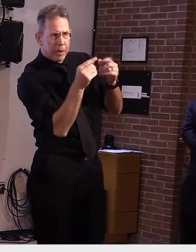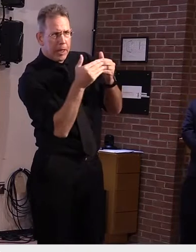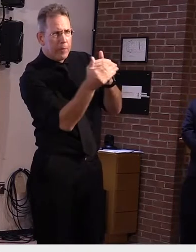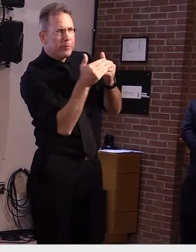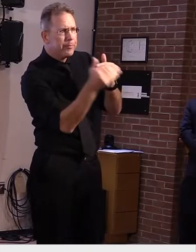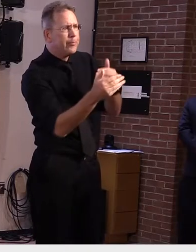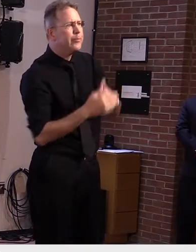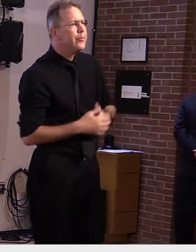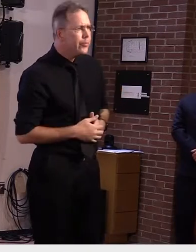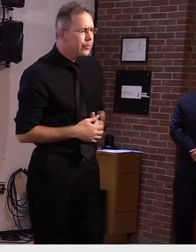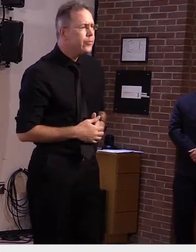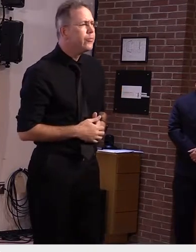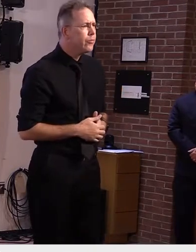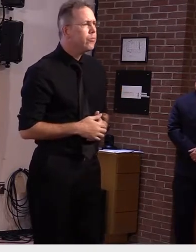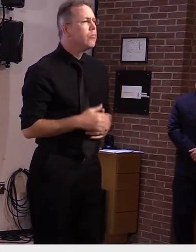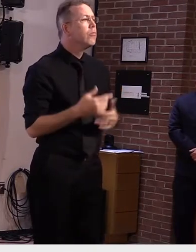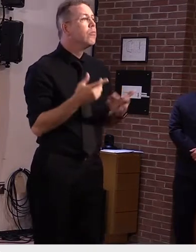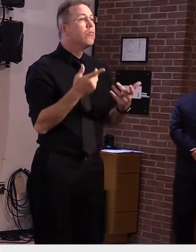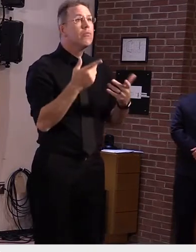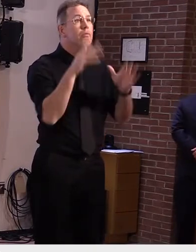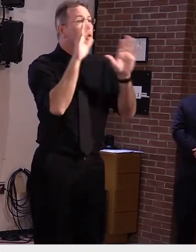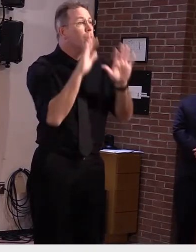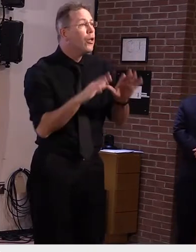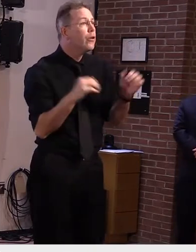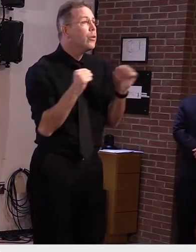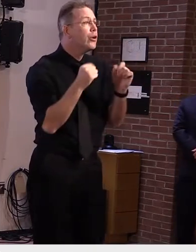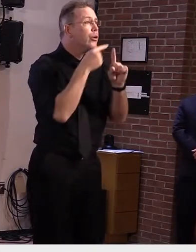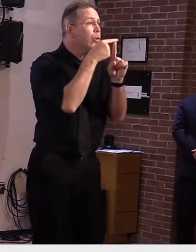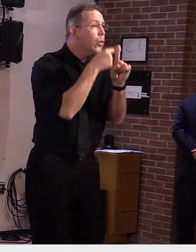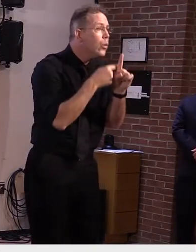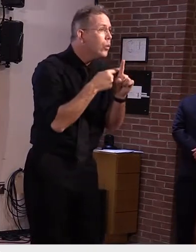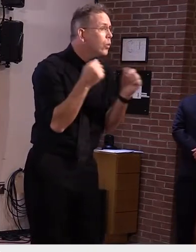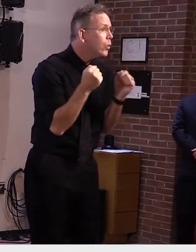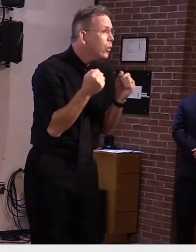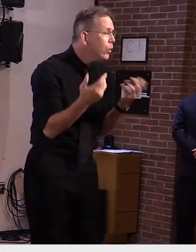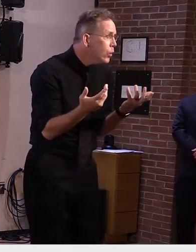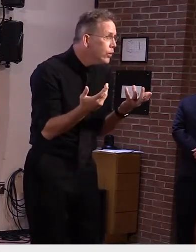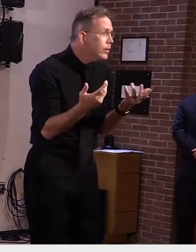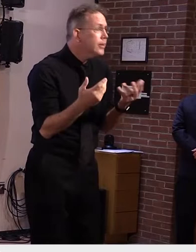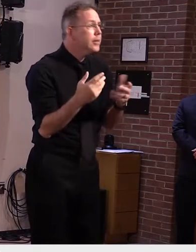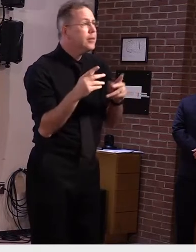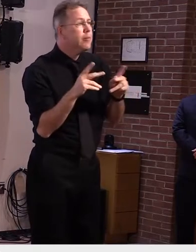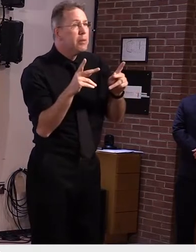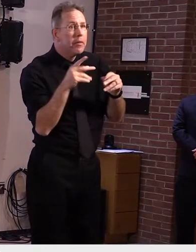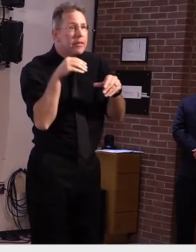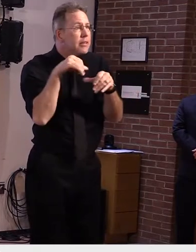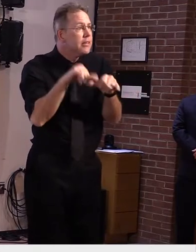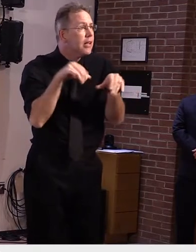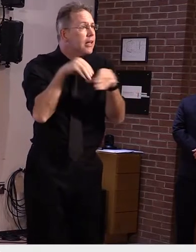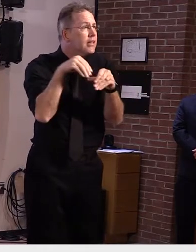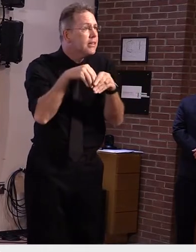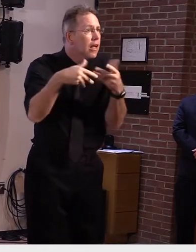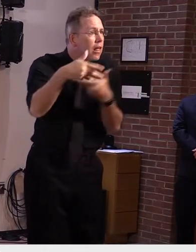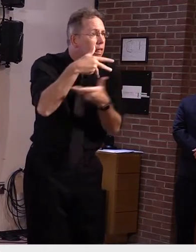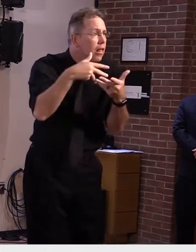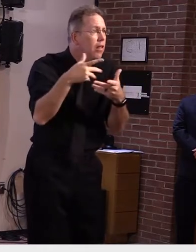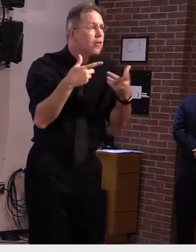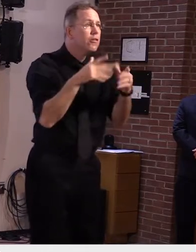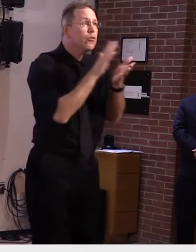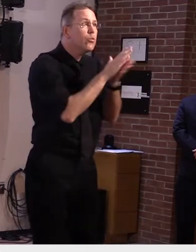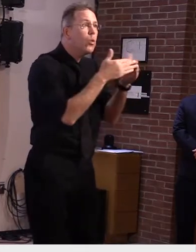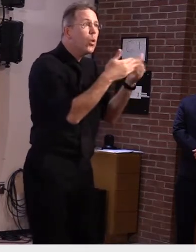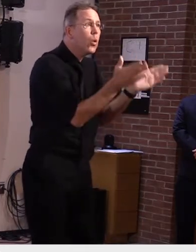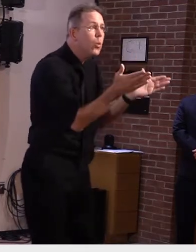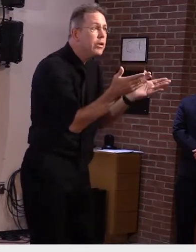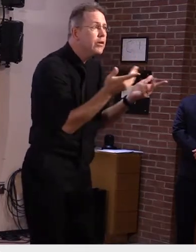weather gets colder, as we get into the fall, as schools are open, and other things are opening up a bit more, we do expect